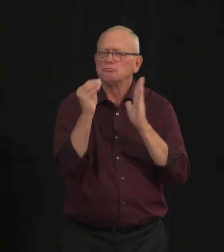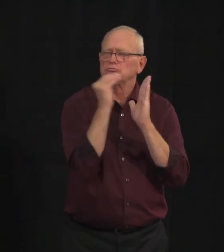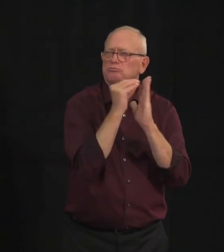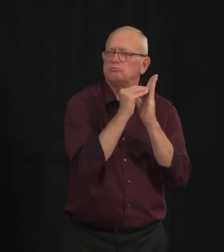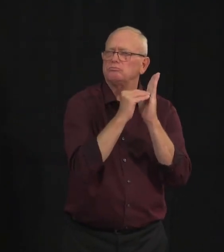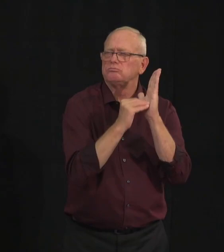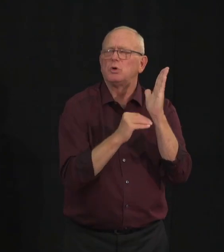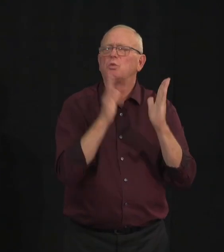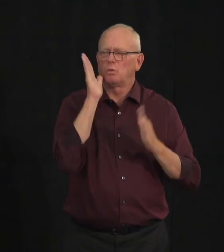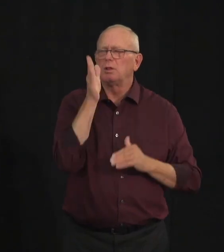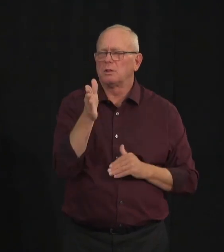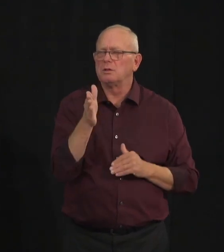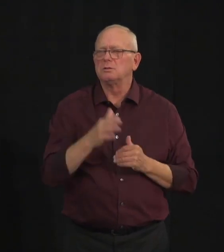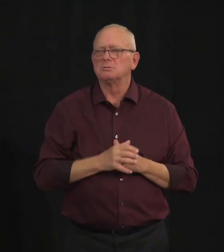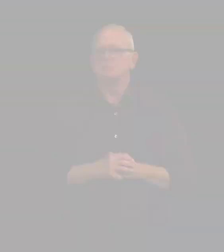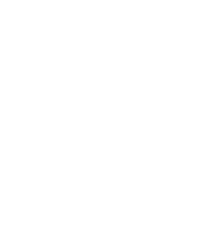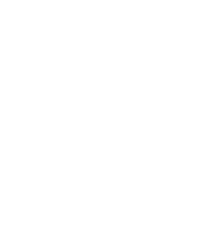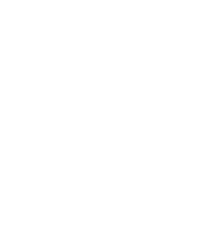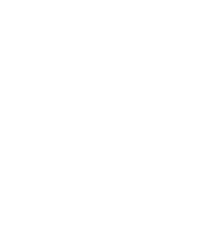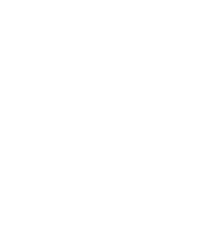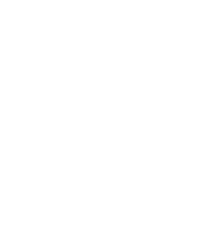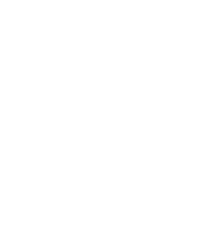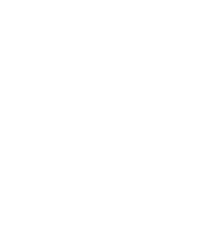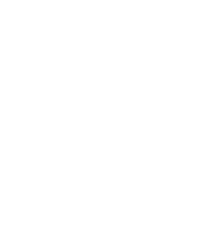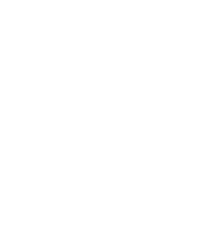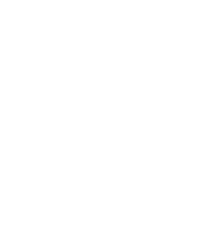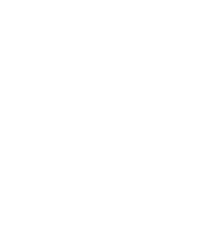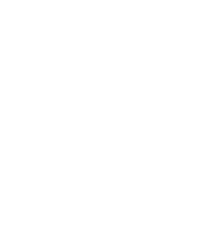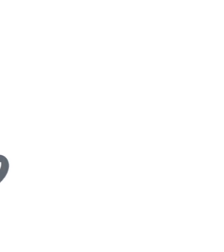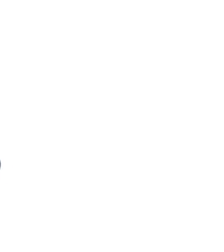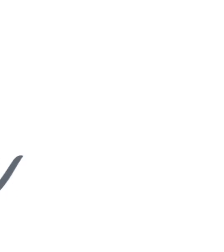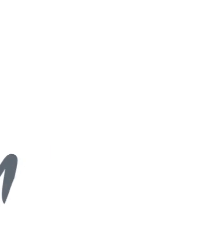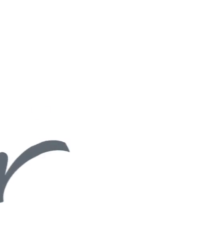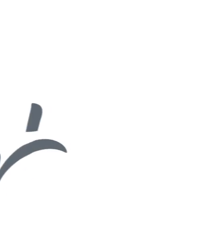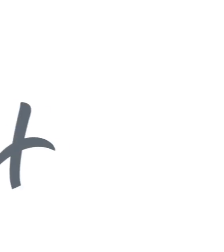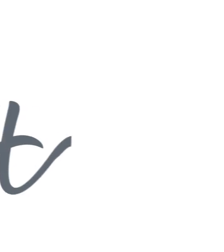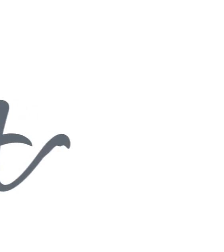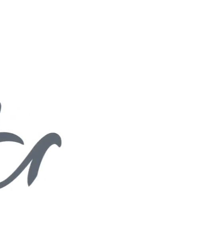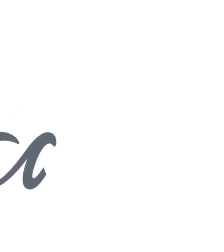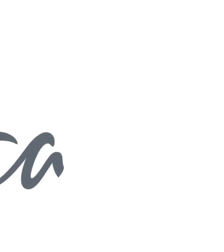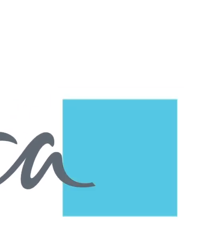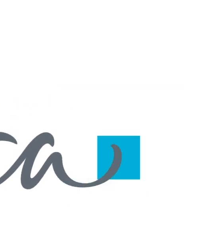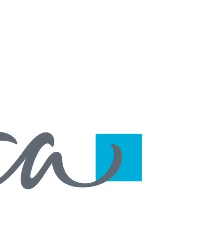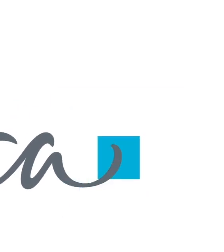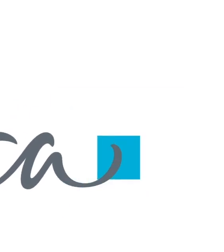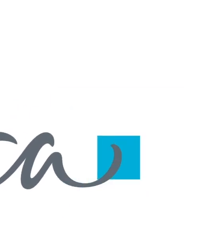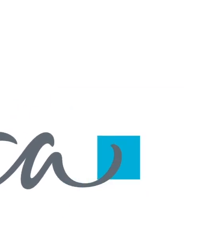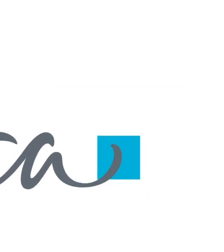evidence to help decision makers. heures. I villains in believer We I'm I'm